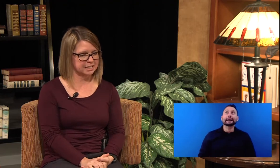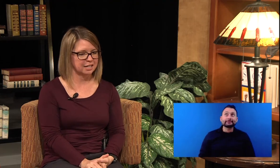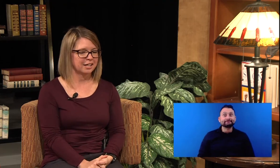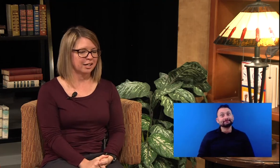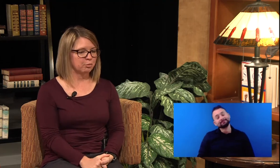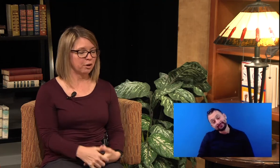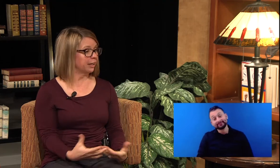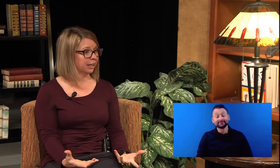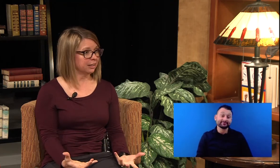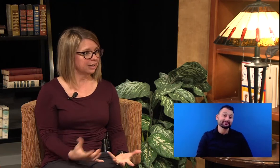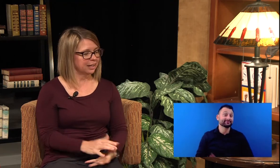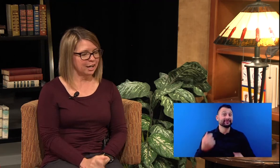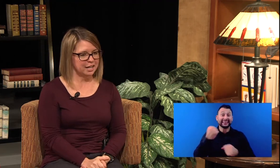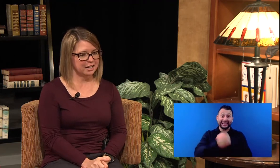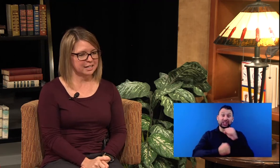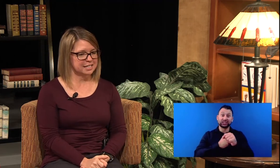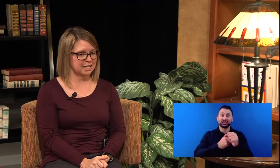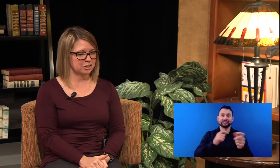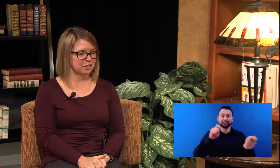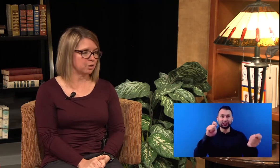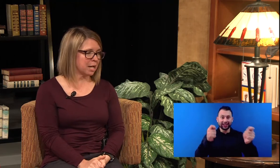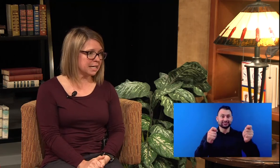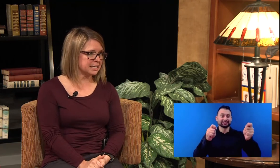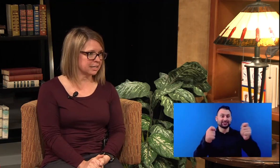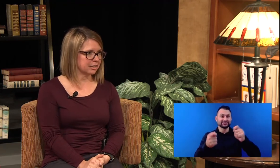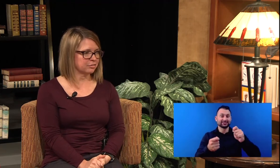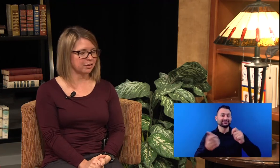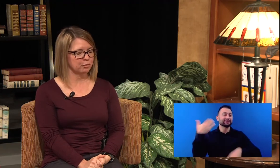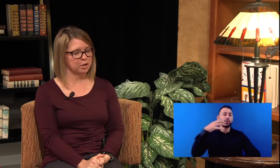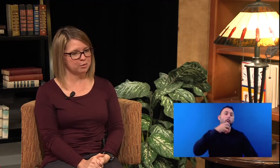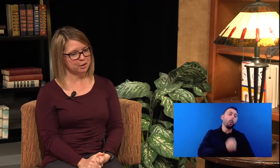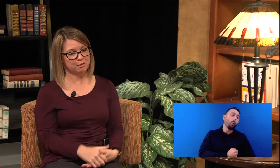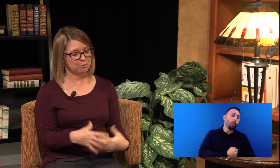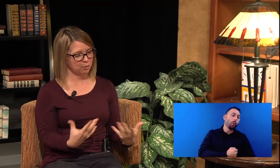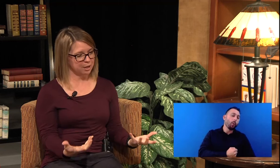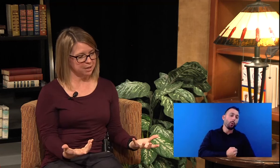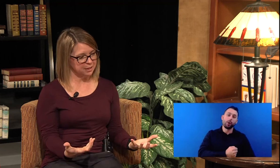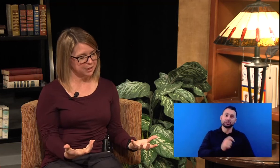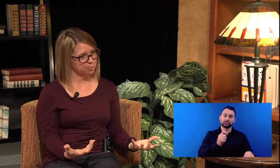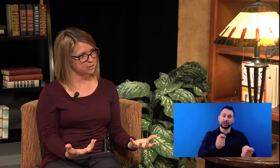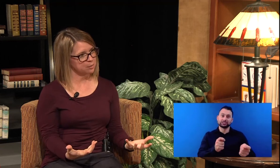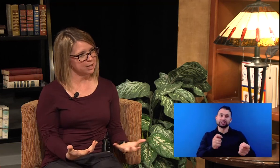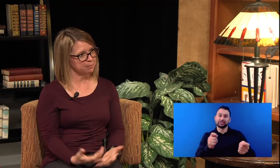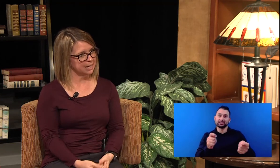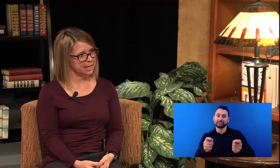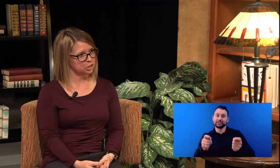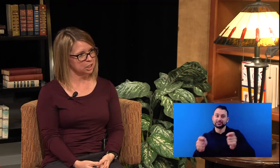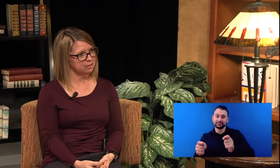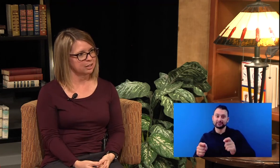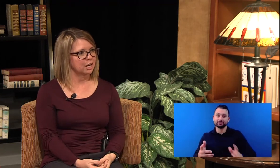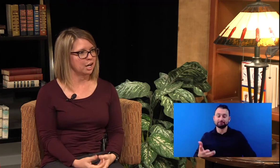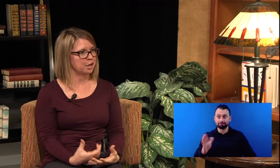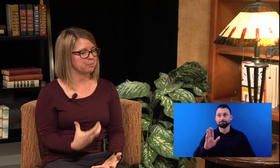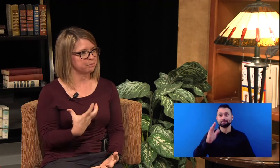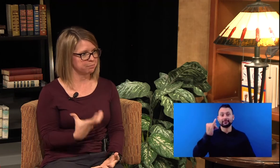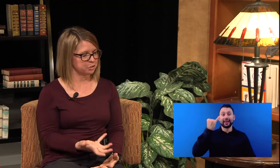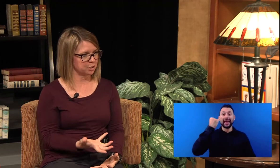pregnant and is HIV positive, we would recommend that that person be on medication, um, during